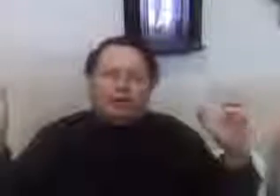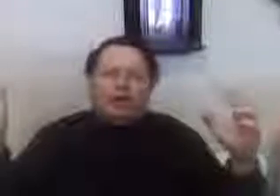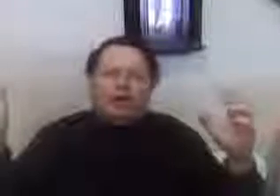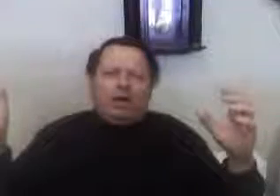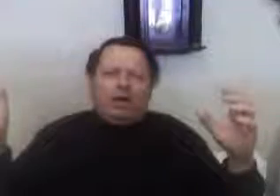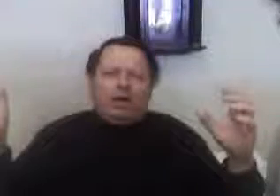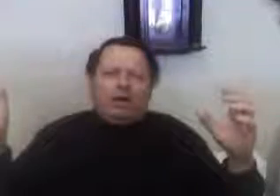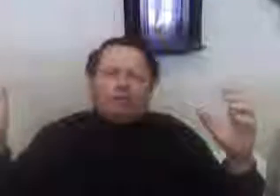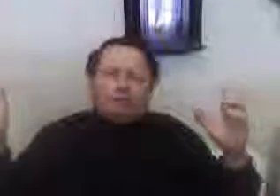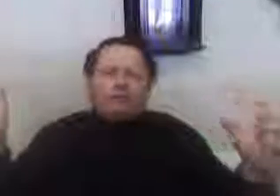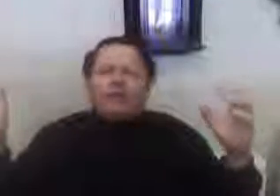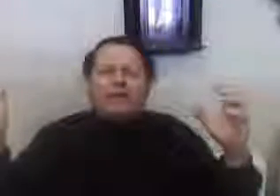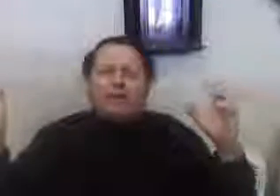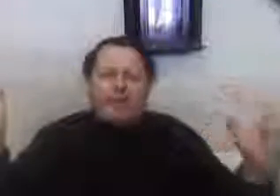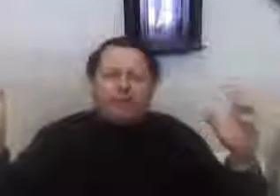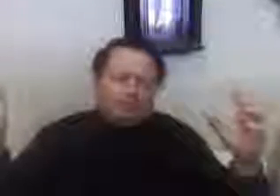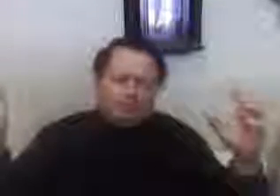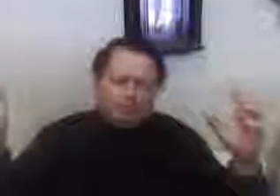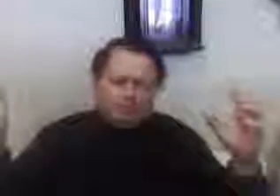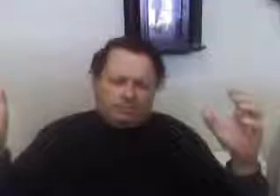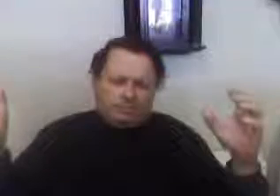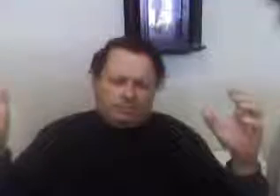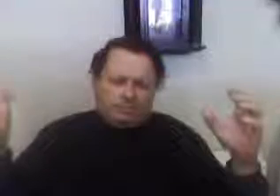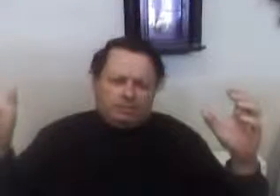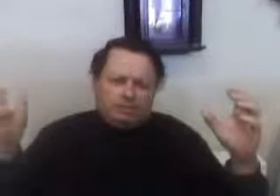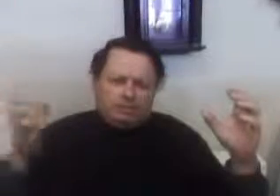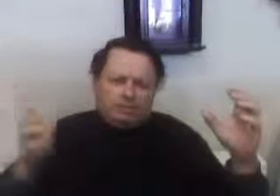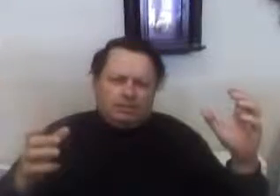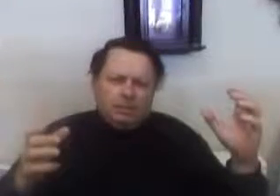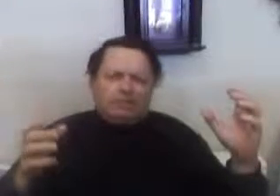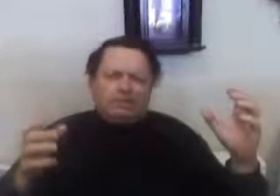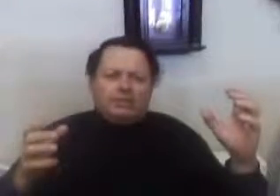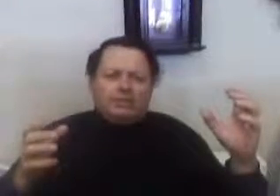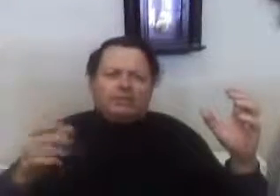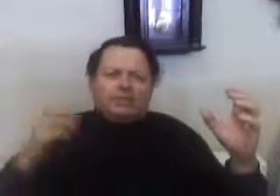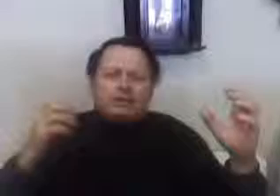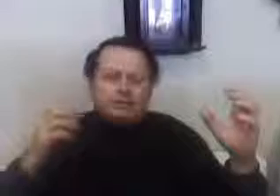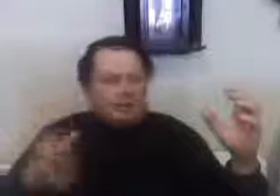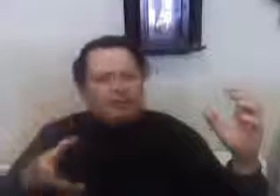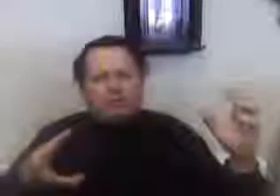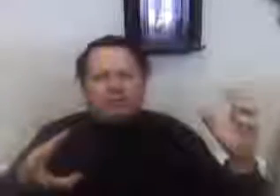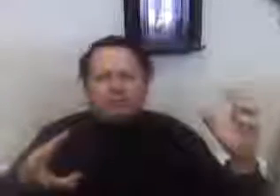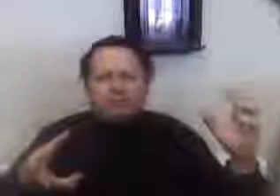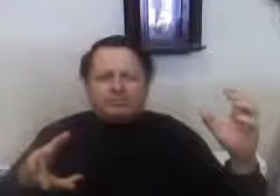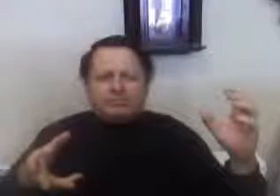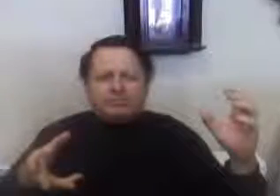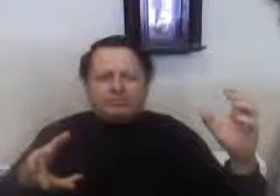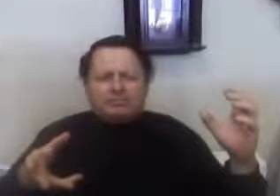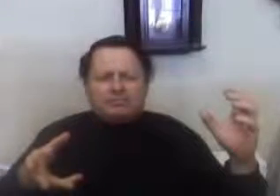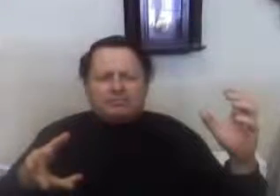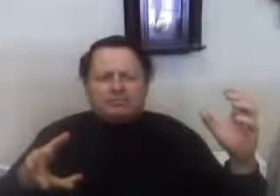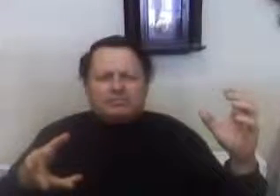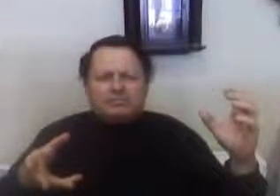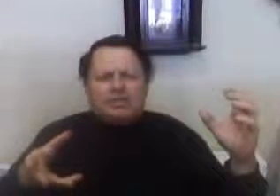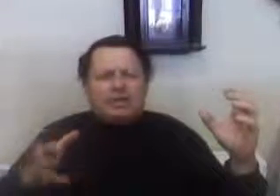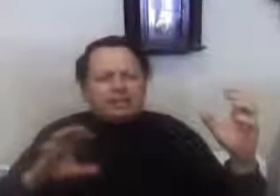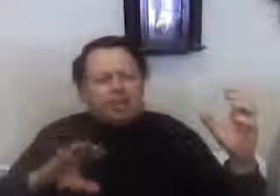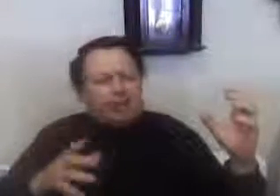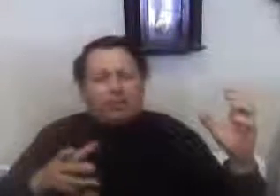runaway capital is communism. And it's not